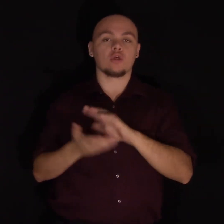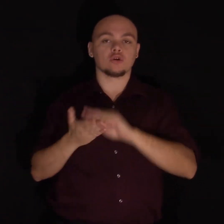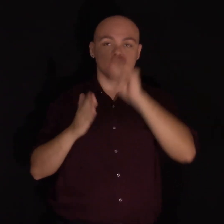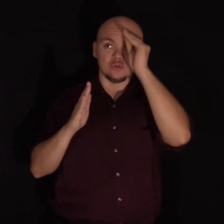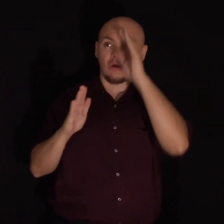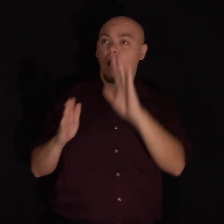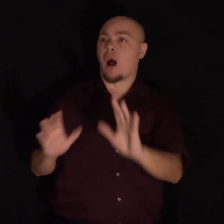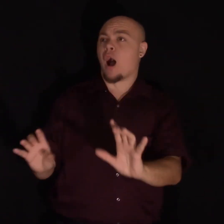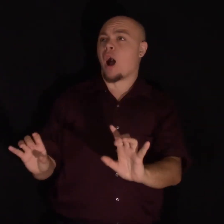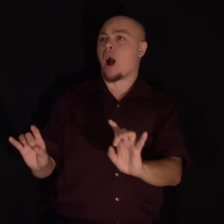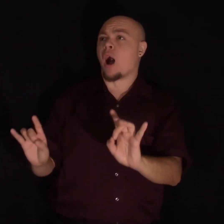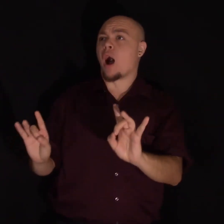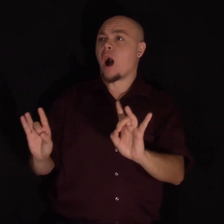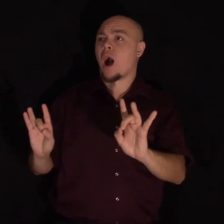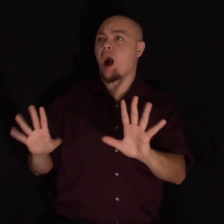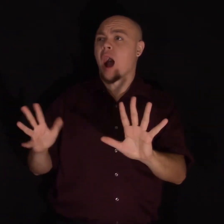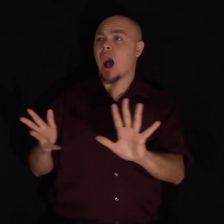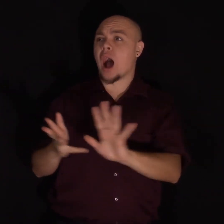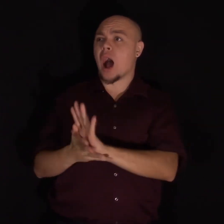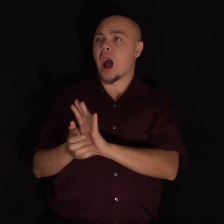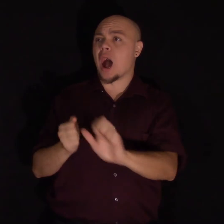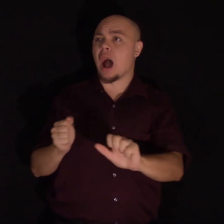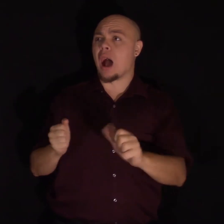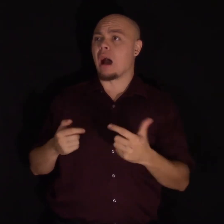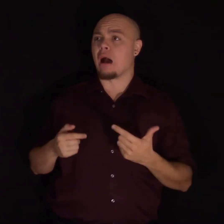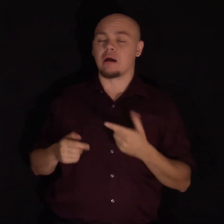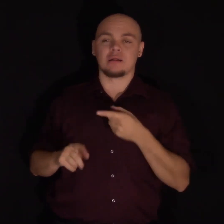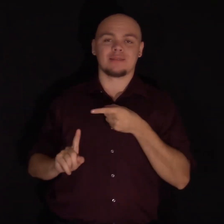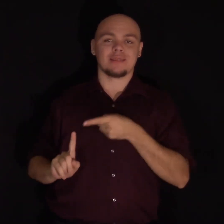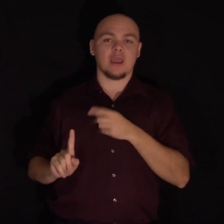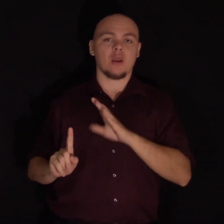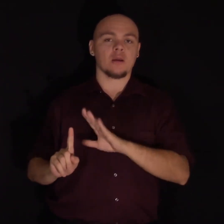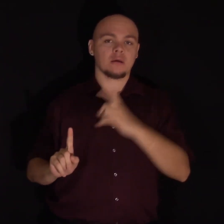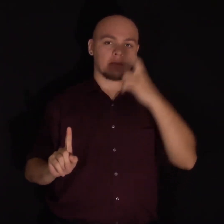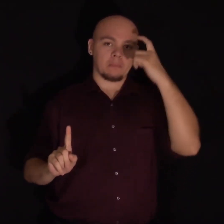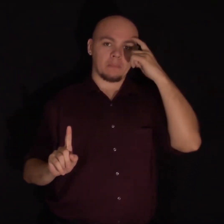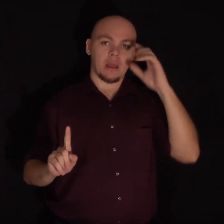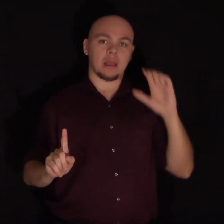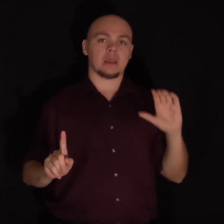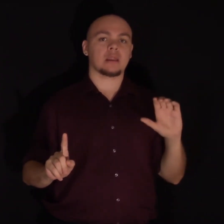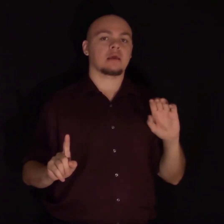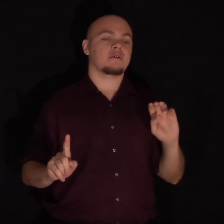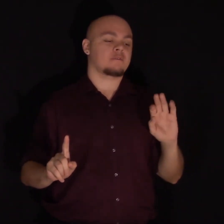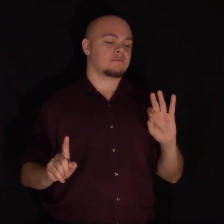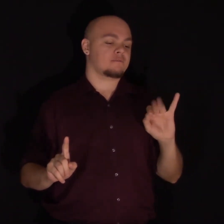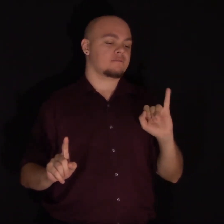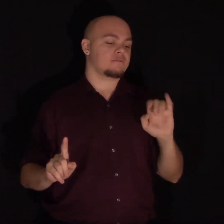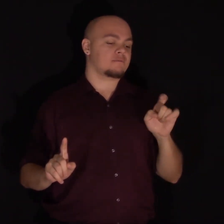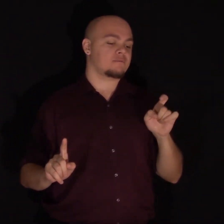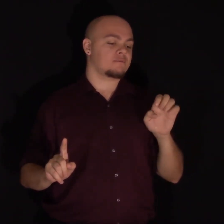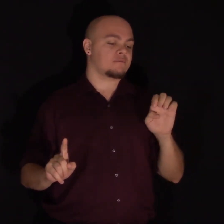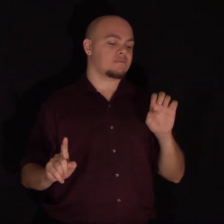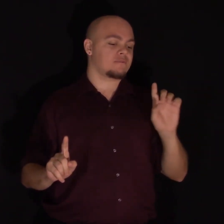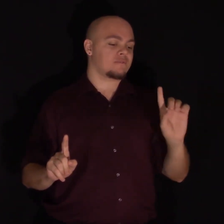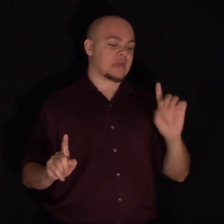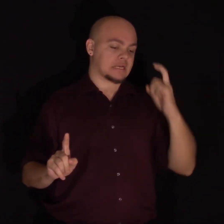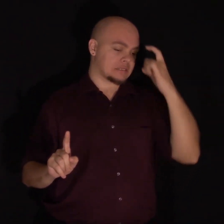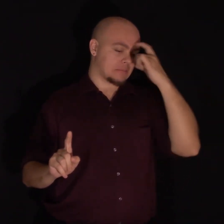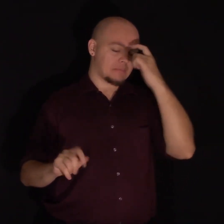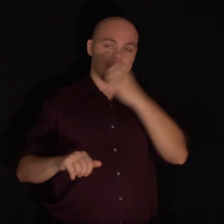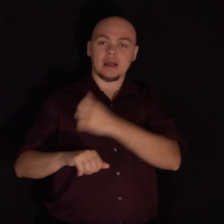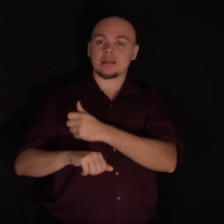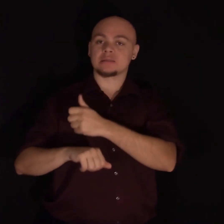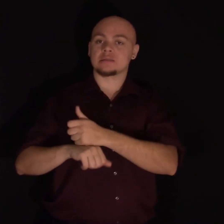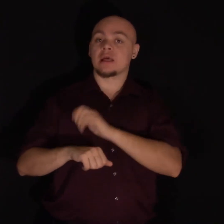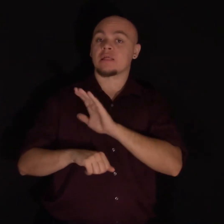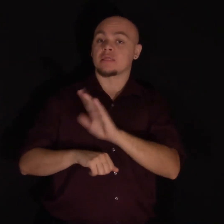catastrophic. From their more fixed mindset perspective, their intelligence had been